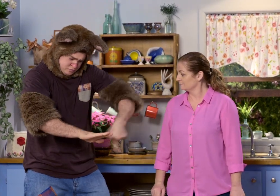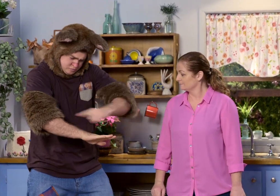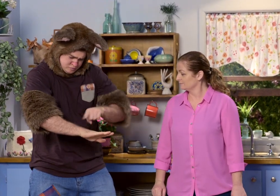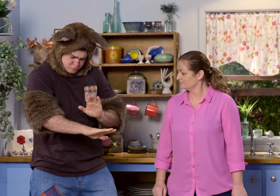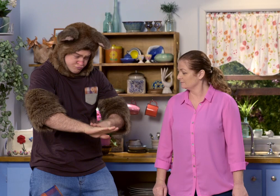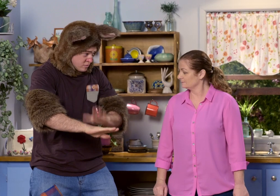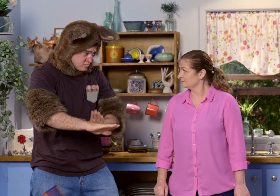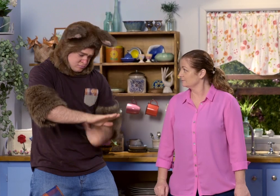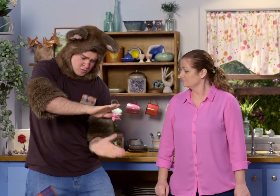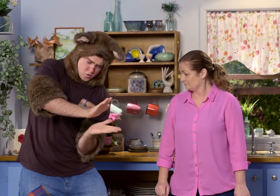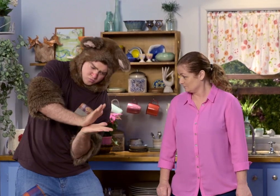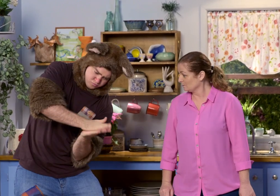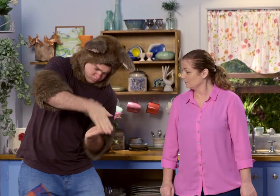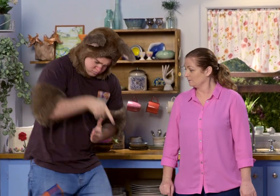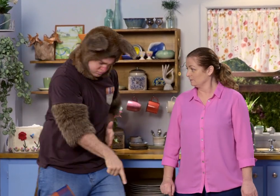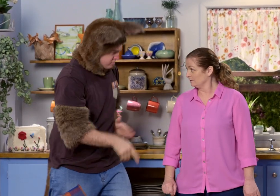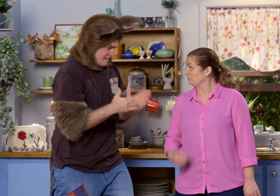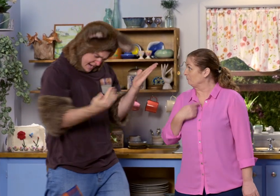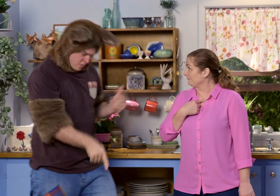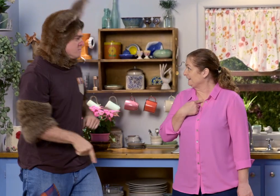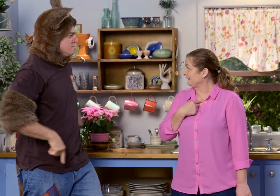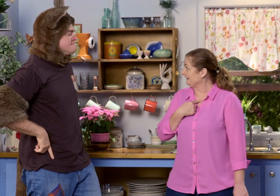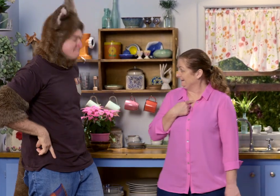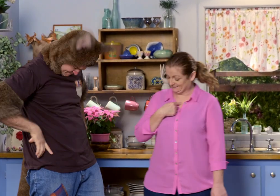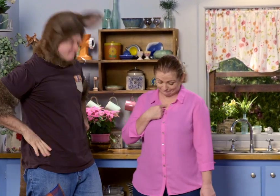place your right foot on the stencil? Me? Yes.